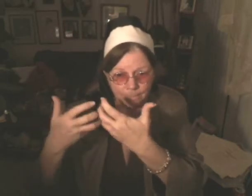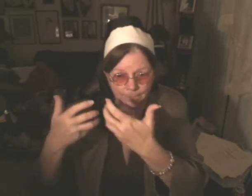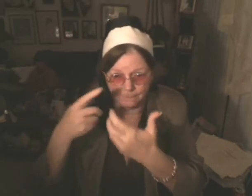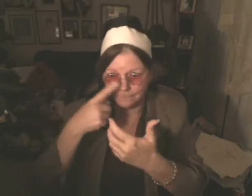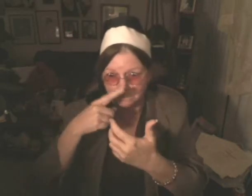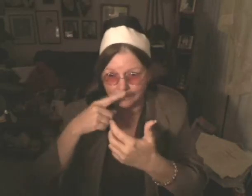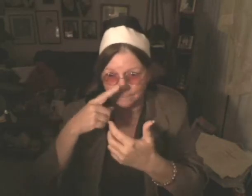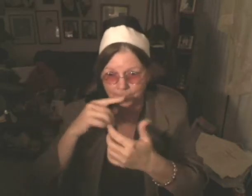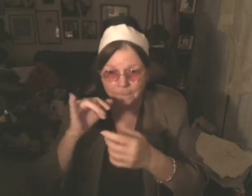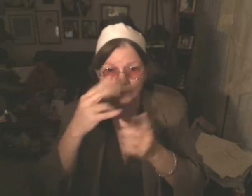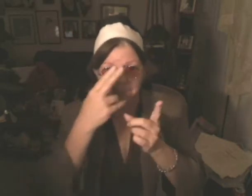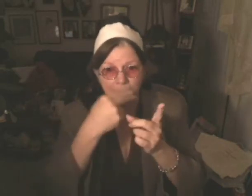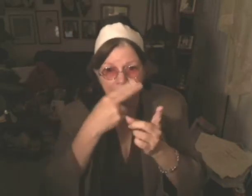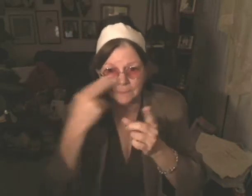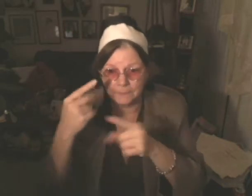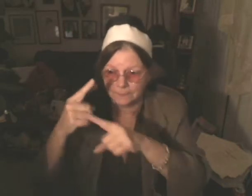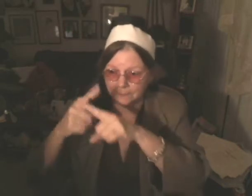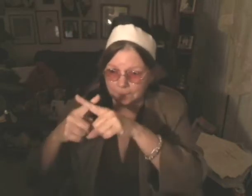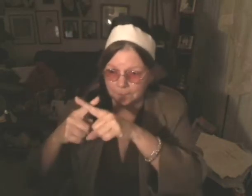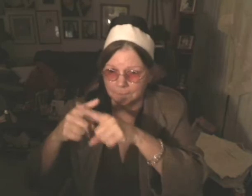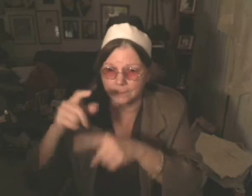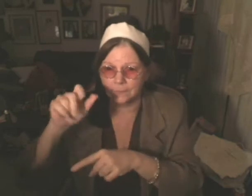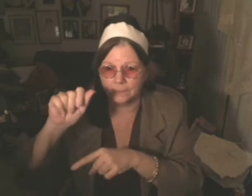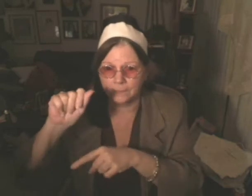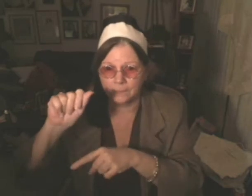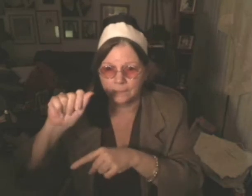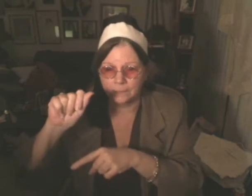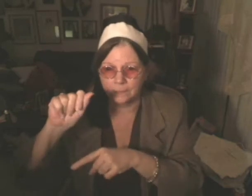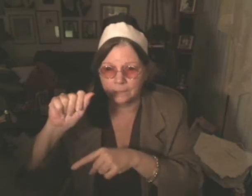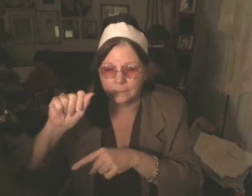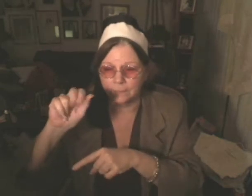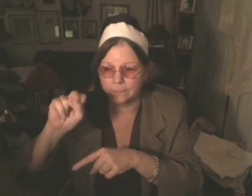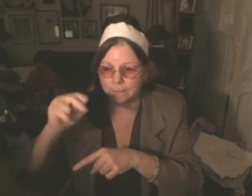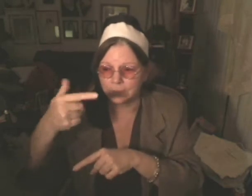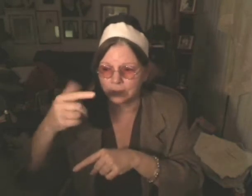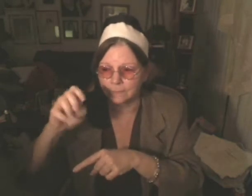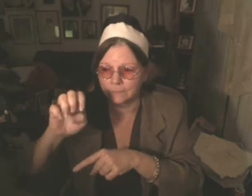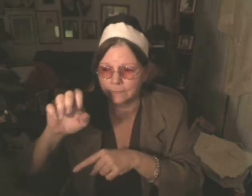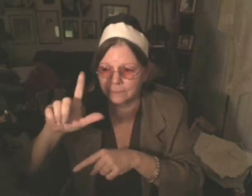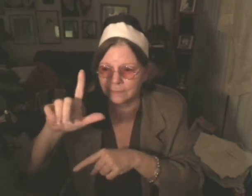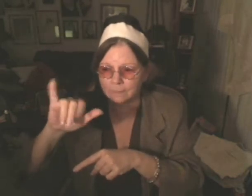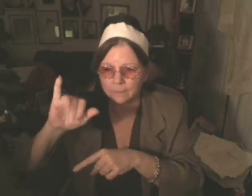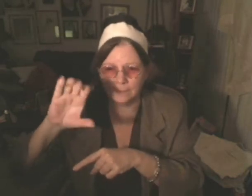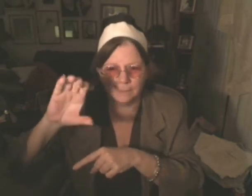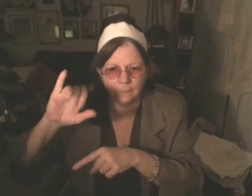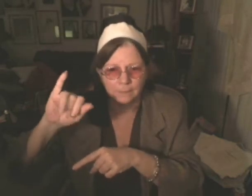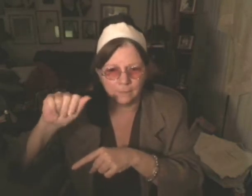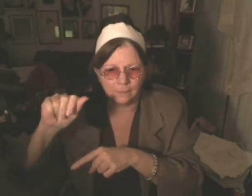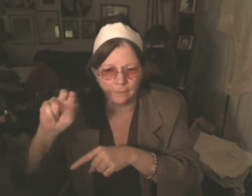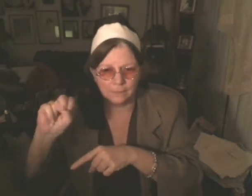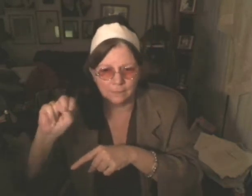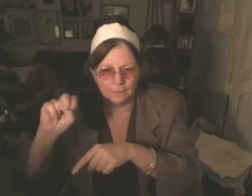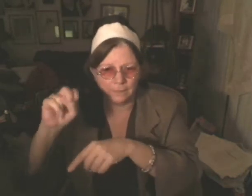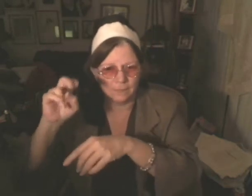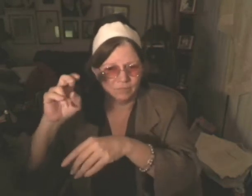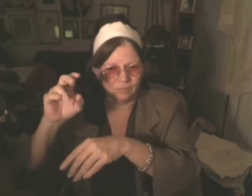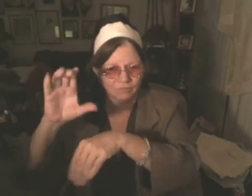value of the year. Ending soon at Red Lobster. When it comes to pain relievers, you should know. Bayer Aspirin is one of the most studied,